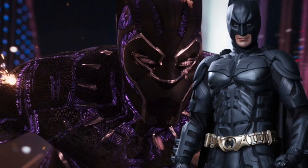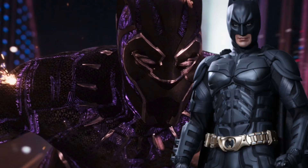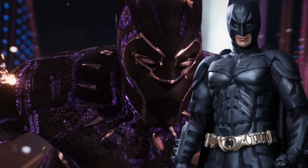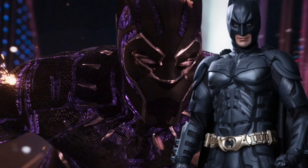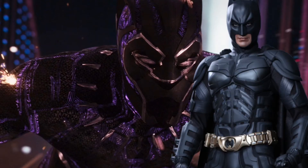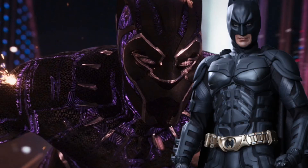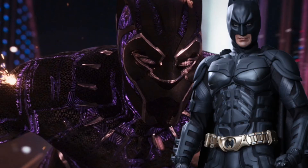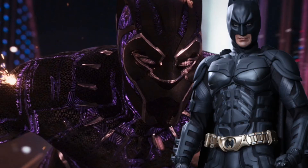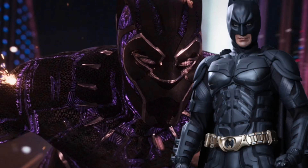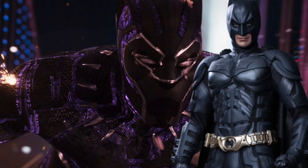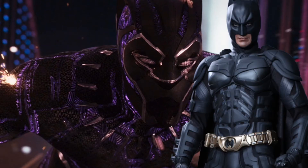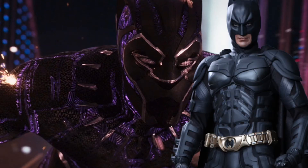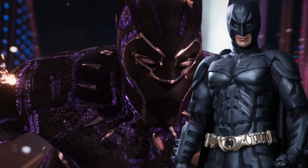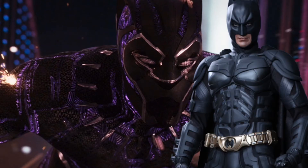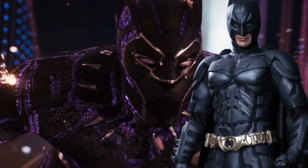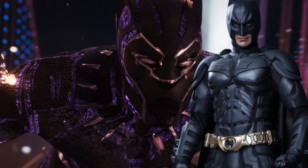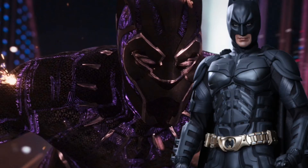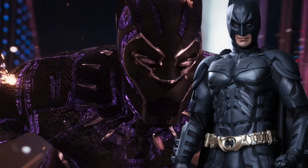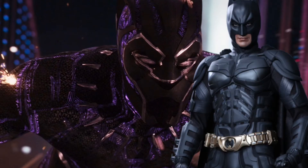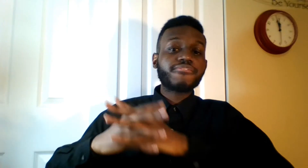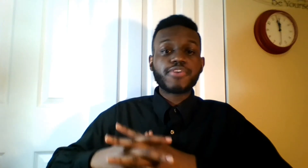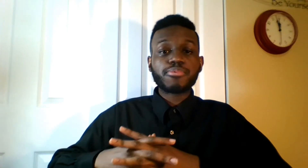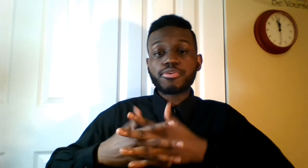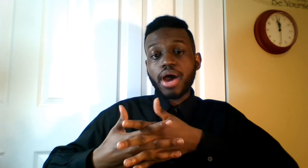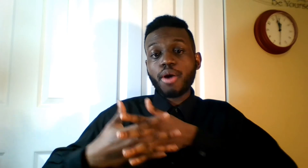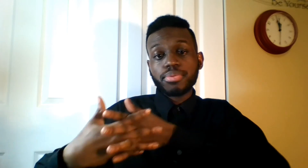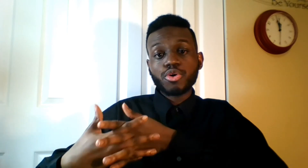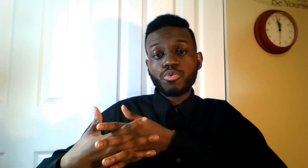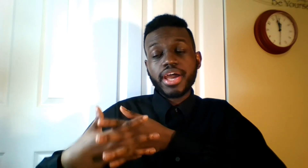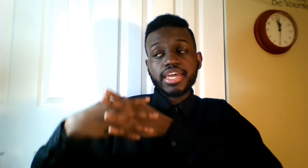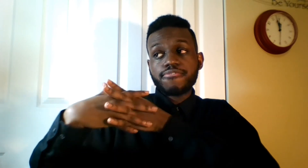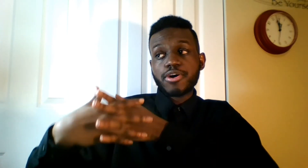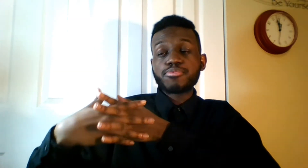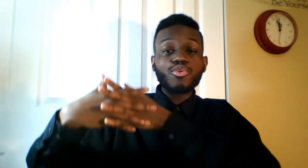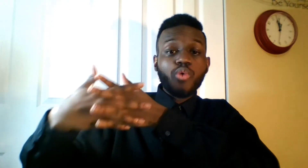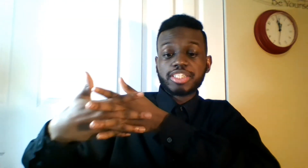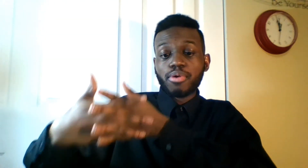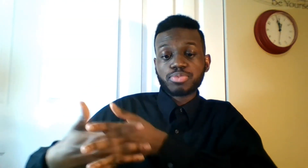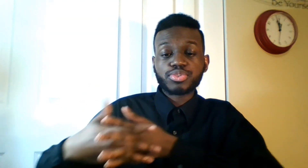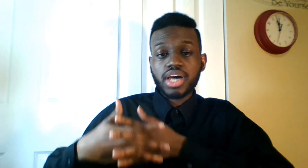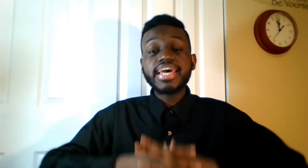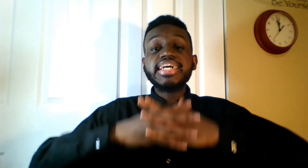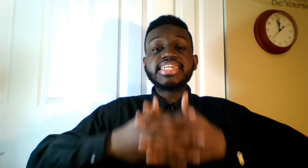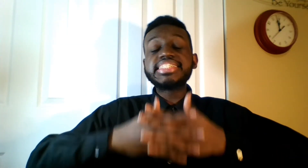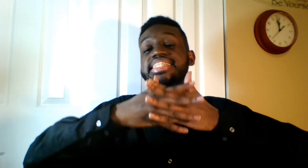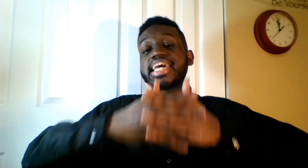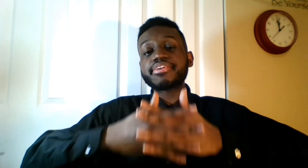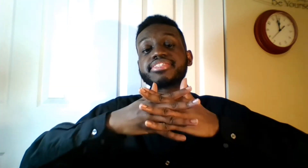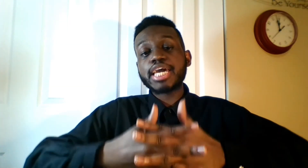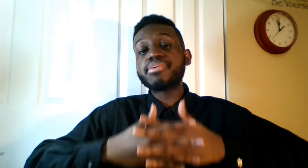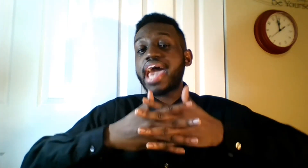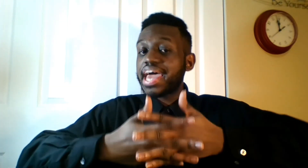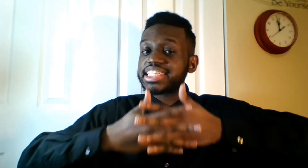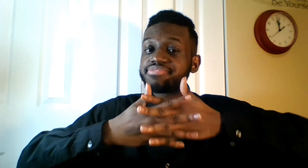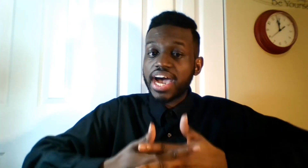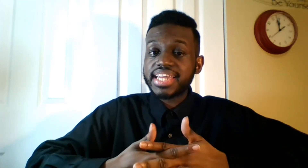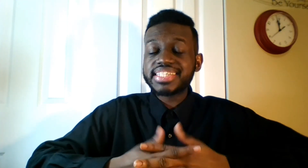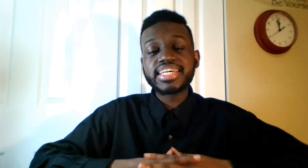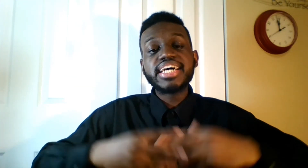Batman. This is definitely a great film to buy on Blu-ray and a film you watch multiple times. This is entertainment at its finest. So